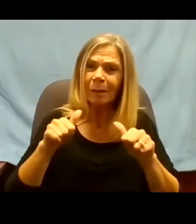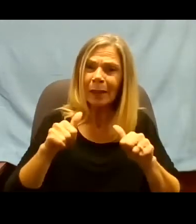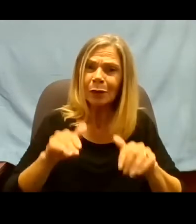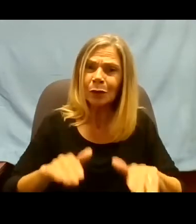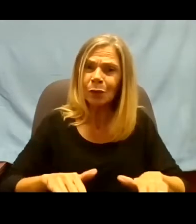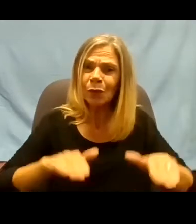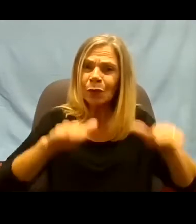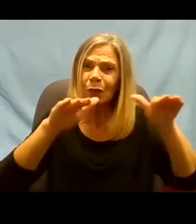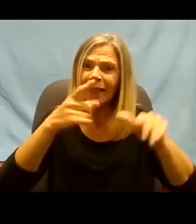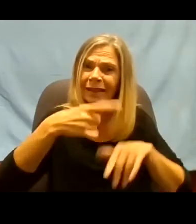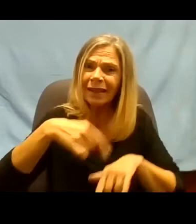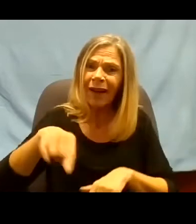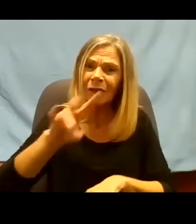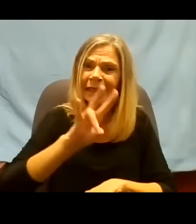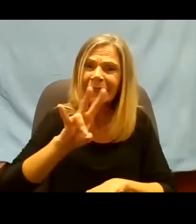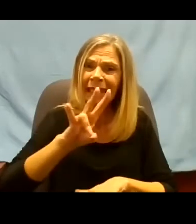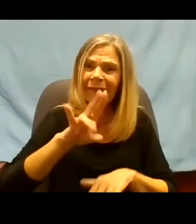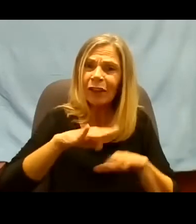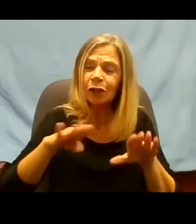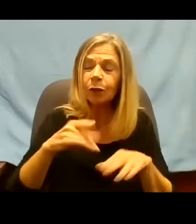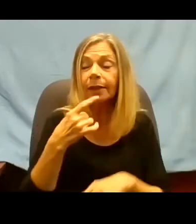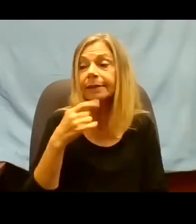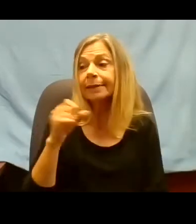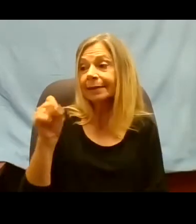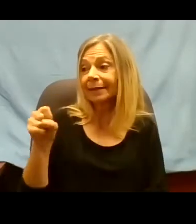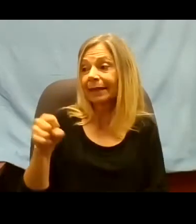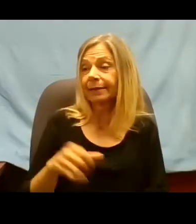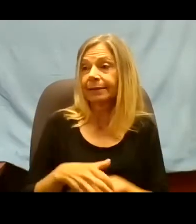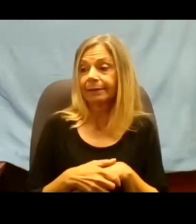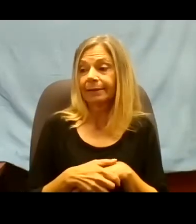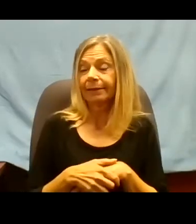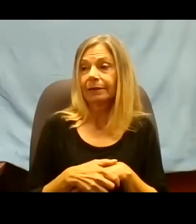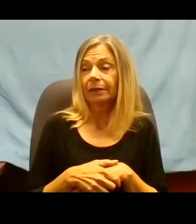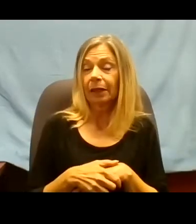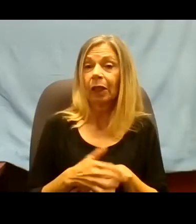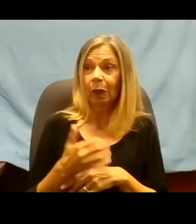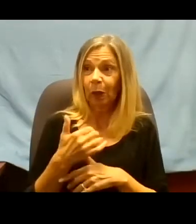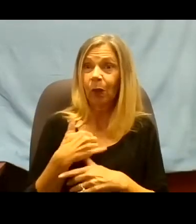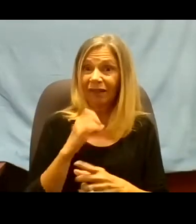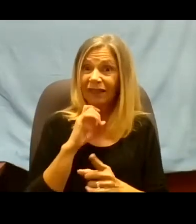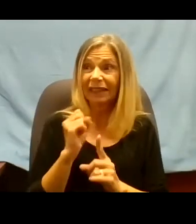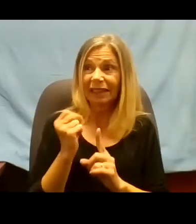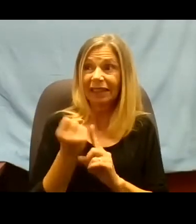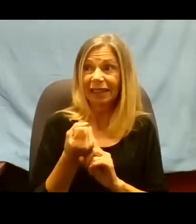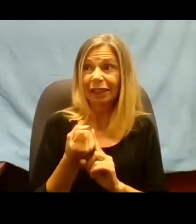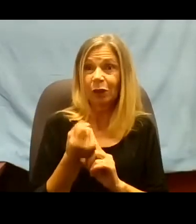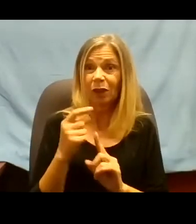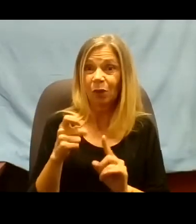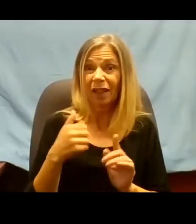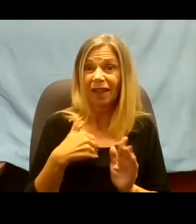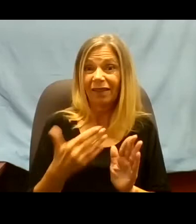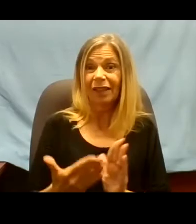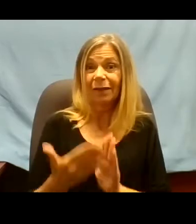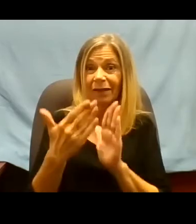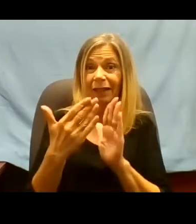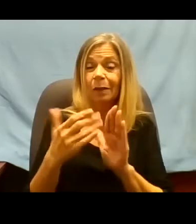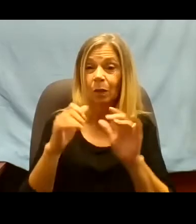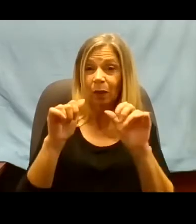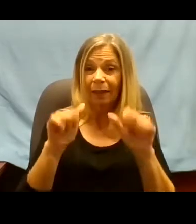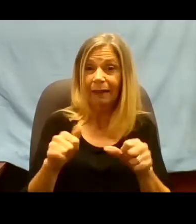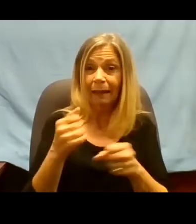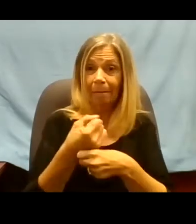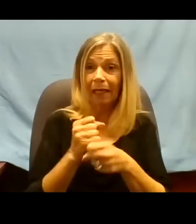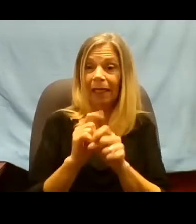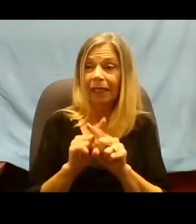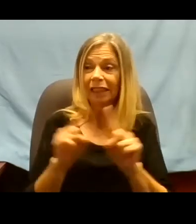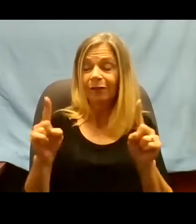I said, yeah. Are we facing a situation here where we can make a difference? I said,